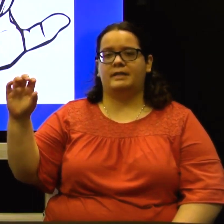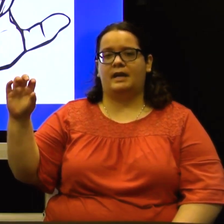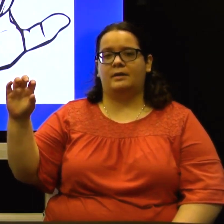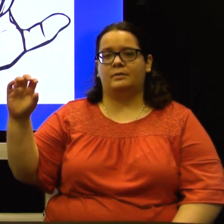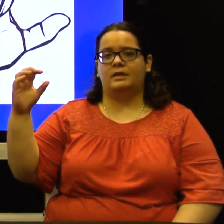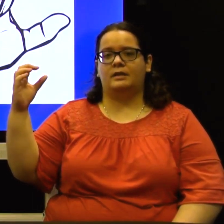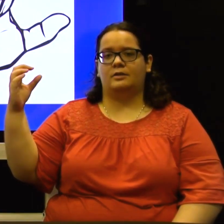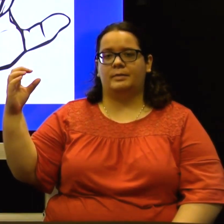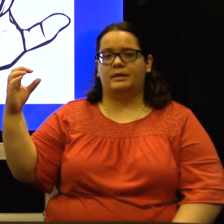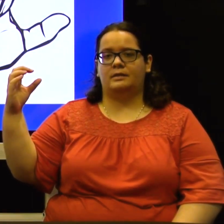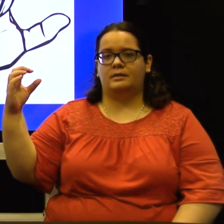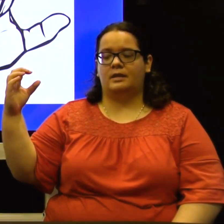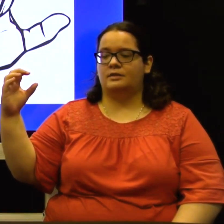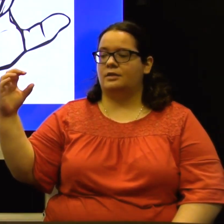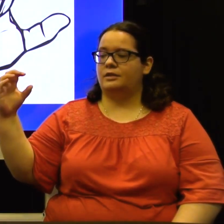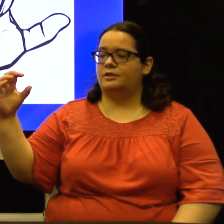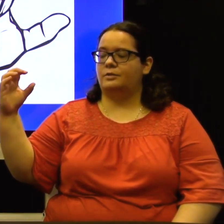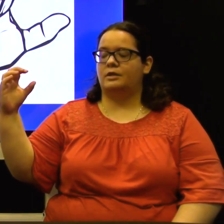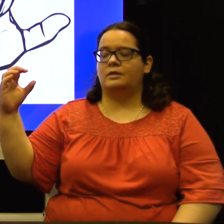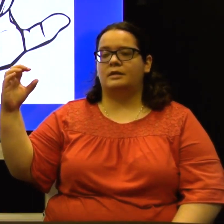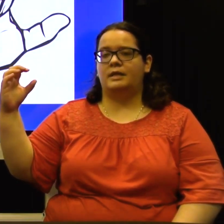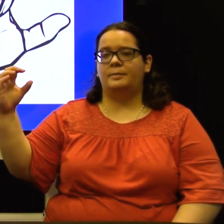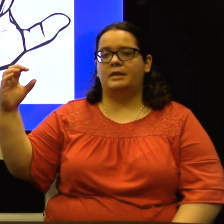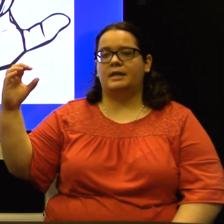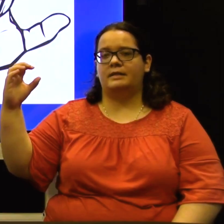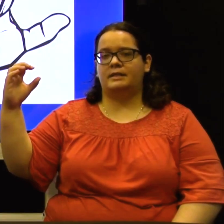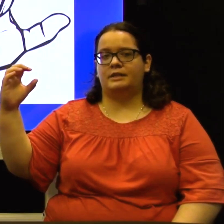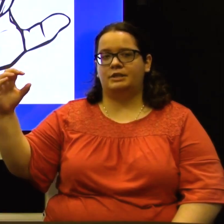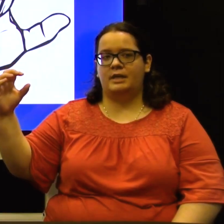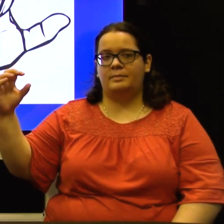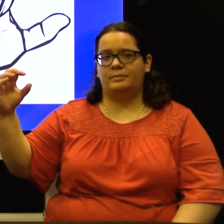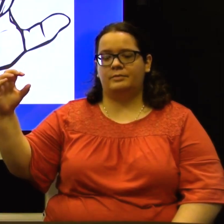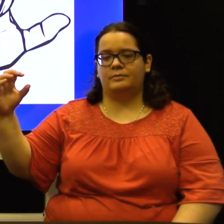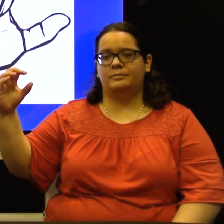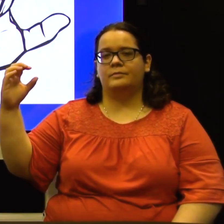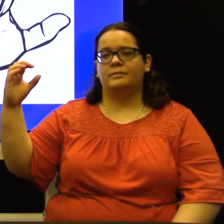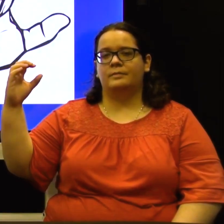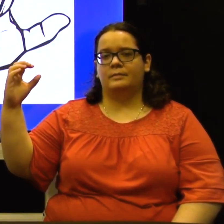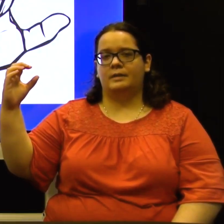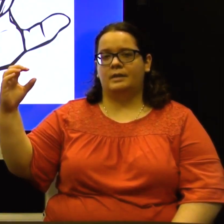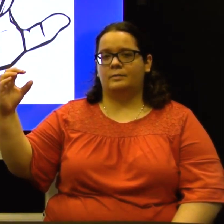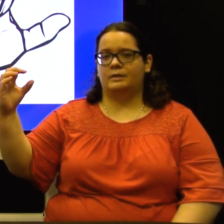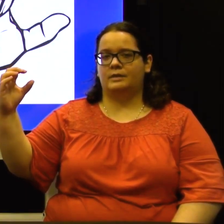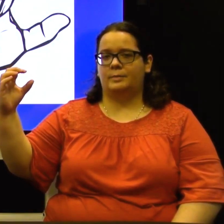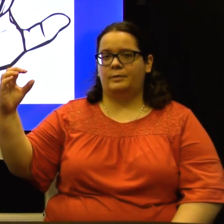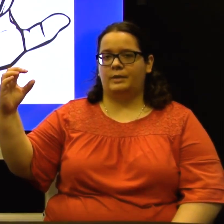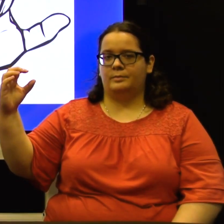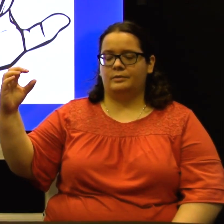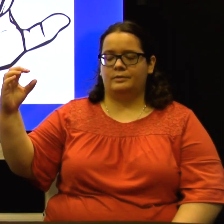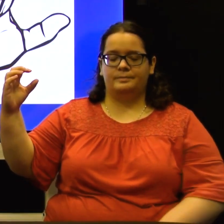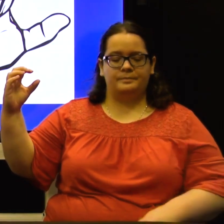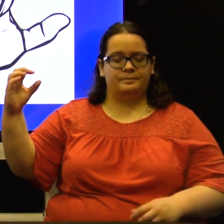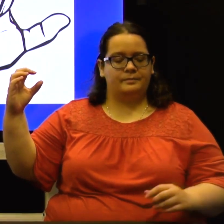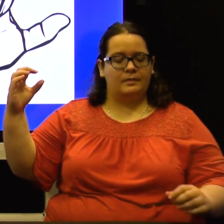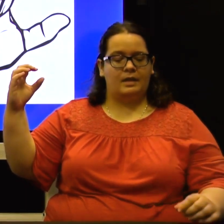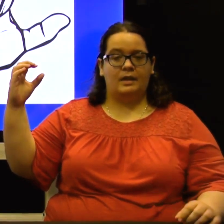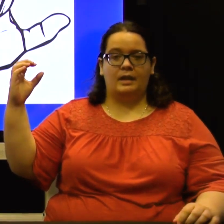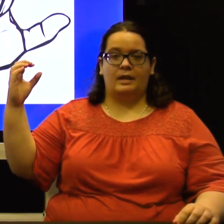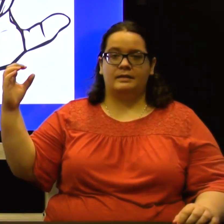out a little bit. As long as you are keeping that C shape, it will still be readable. And